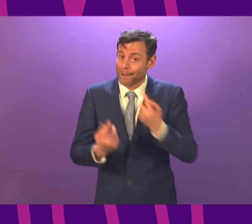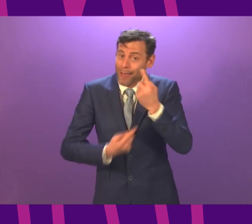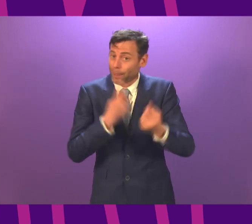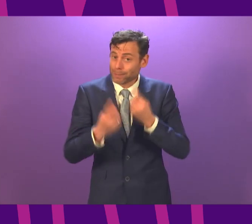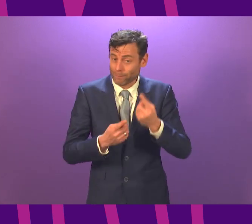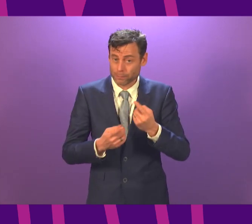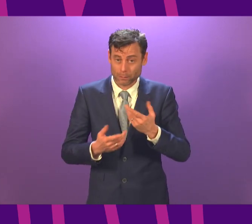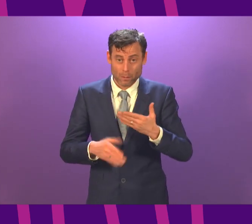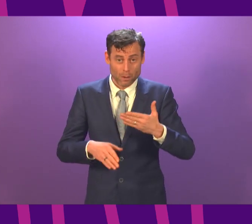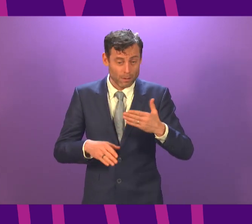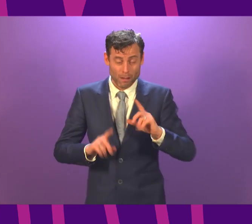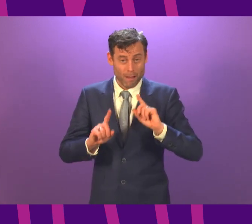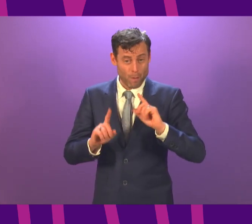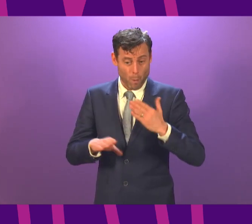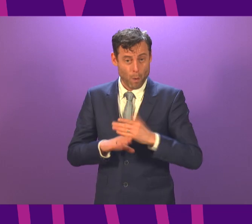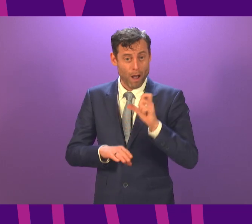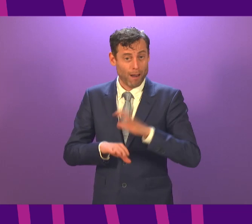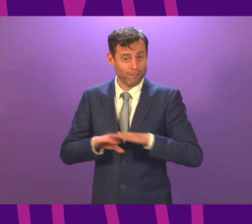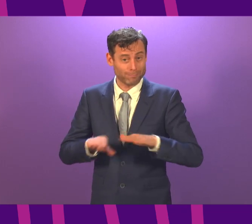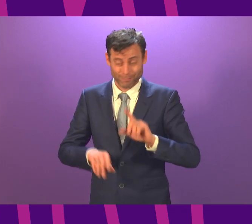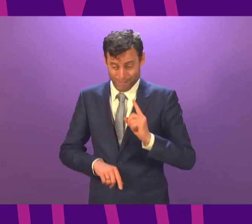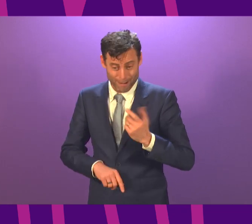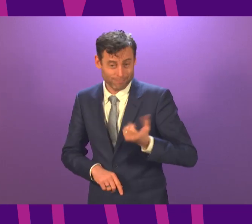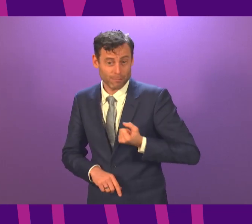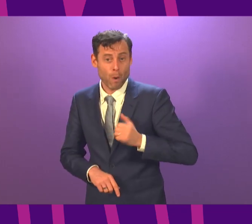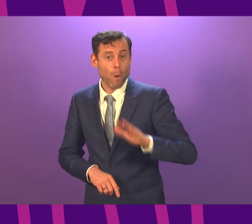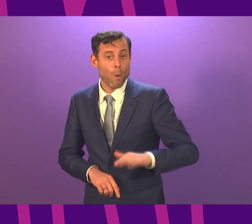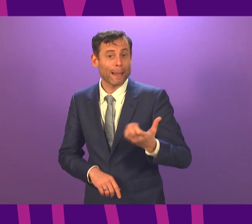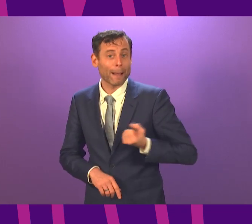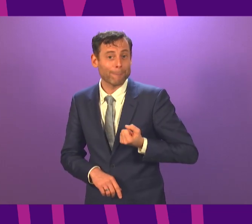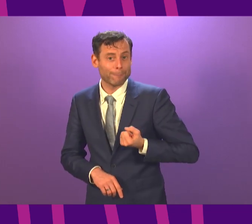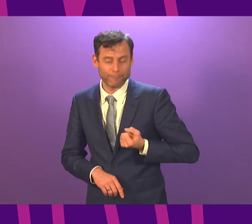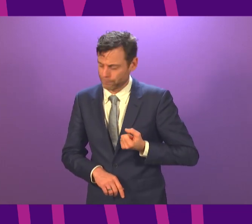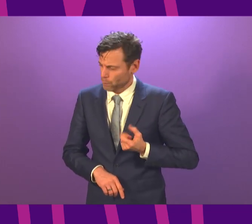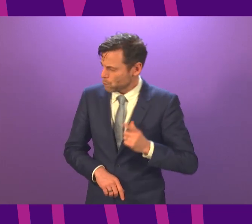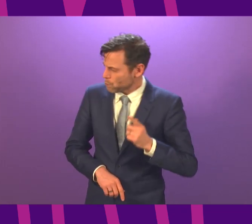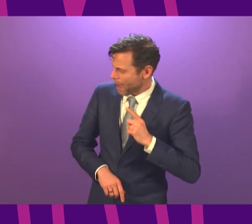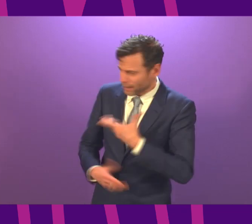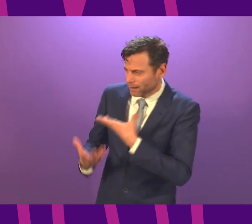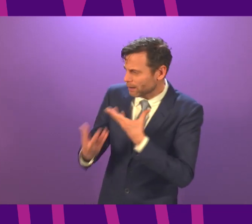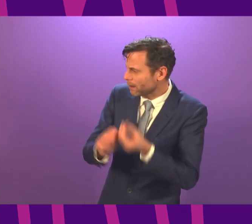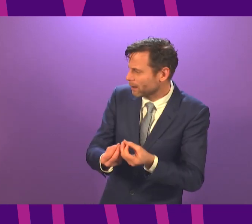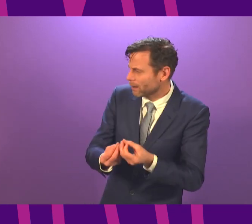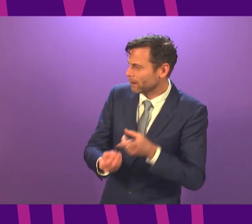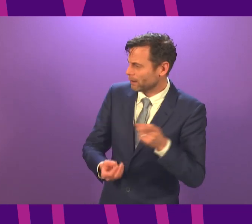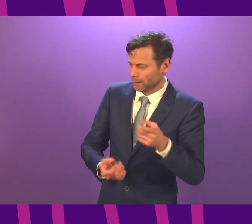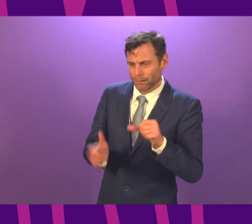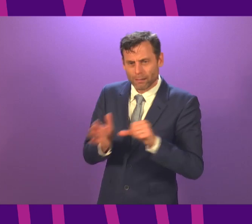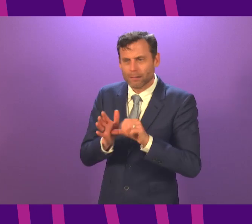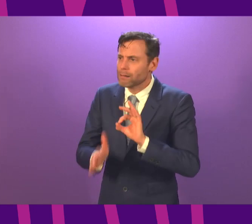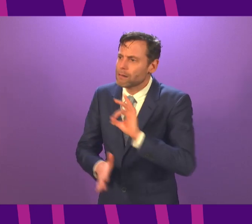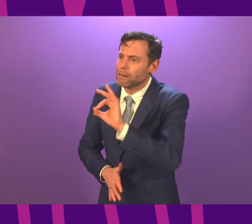why the award rate for this vital payment for low-income households is so low and what she will do to drive it up?